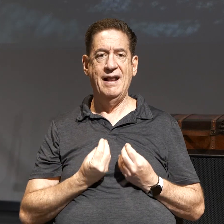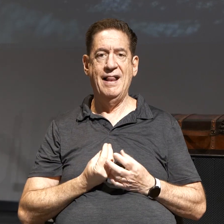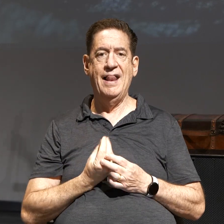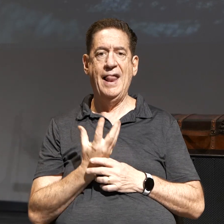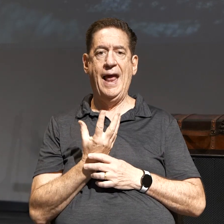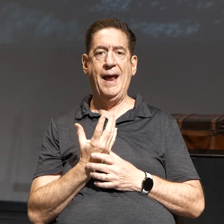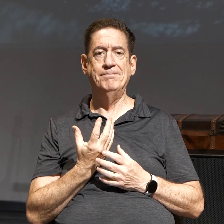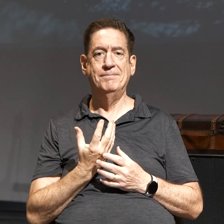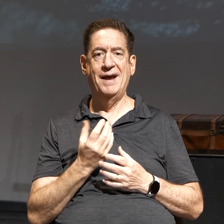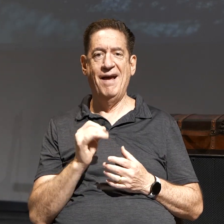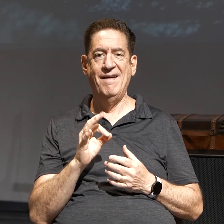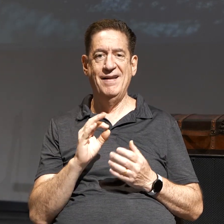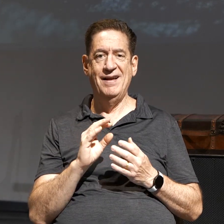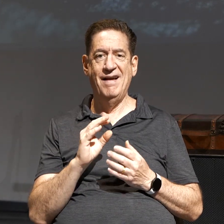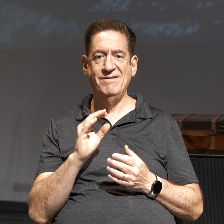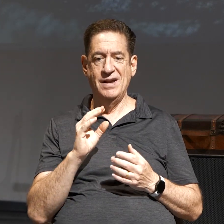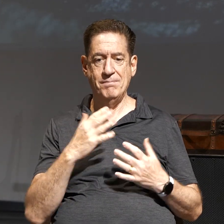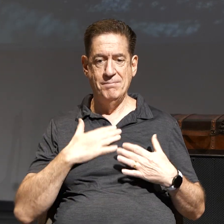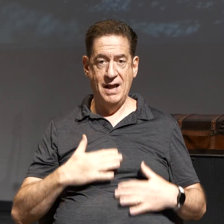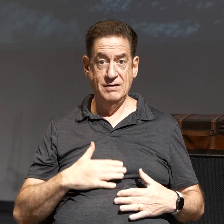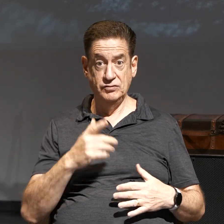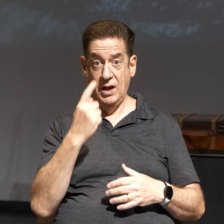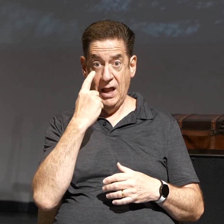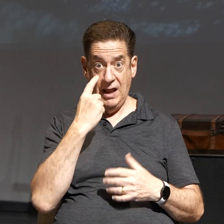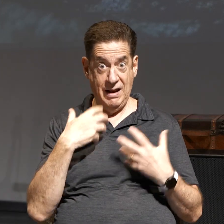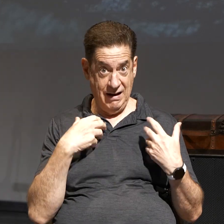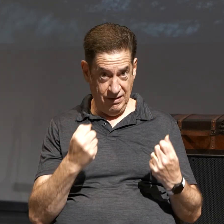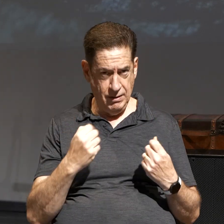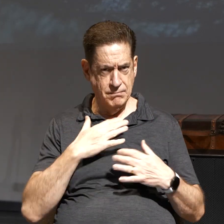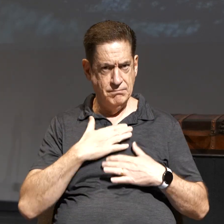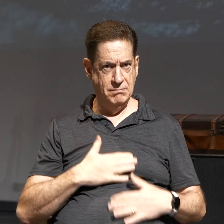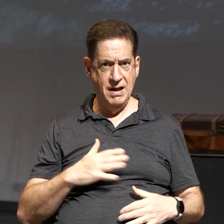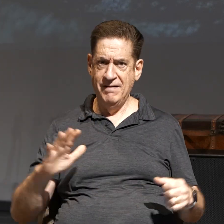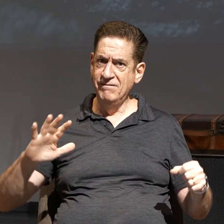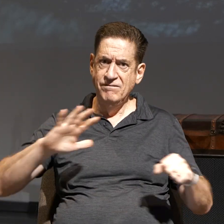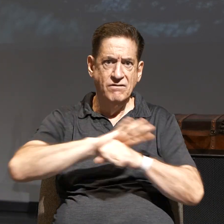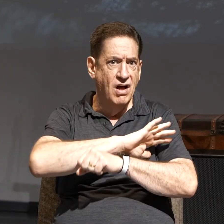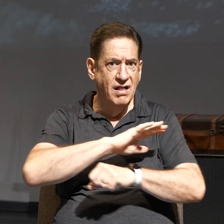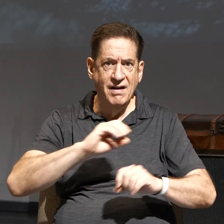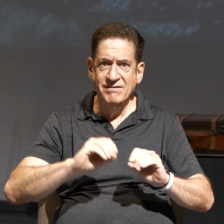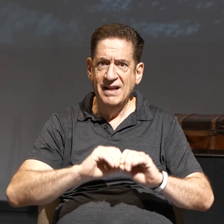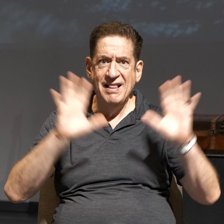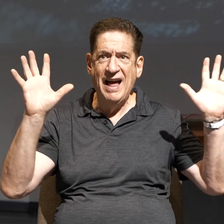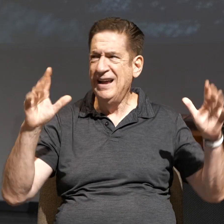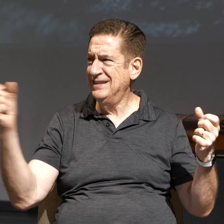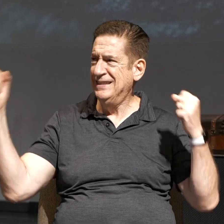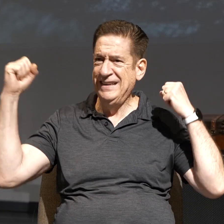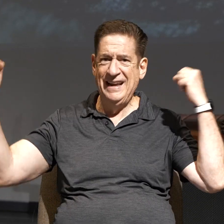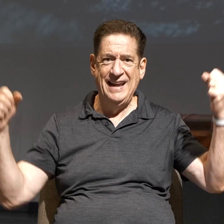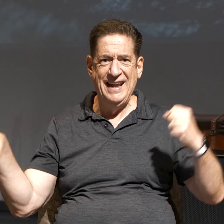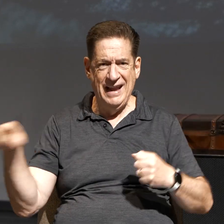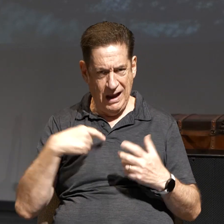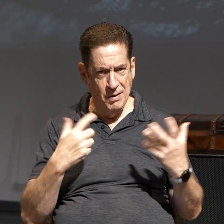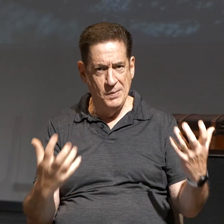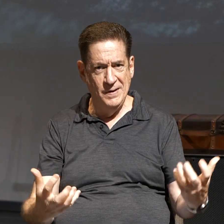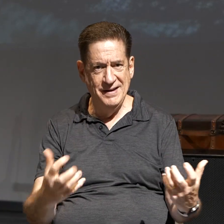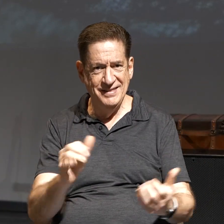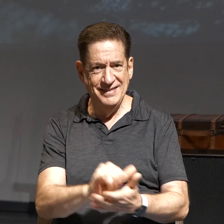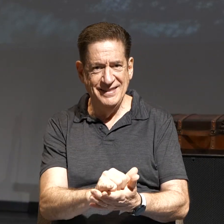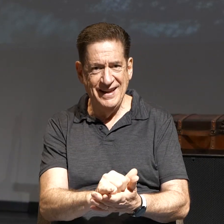I is healthy, your whole body is full of light. Woo! I want that.